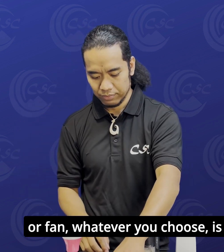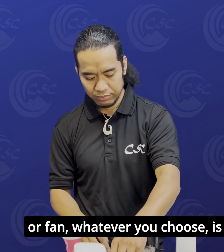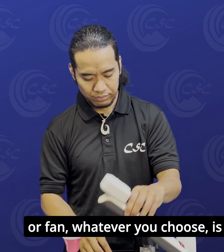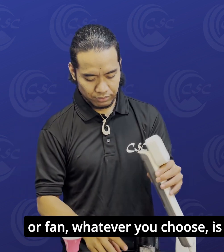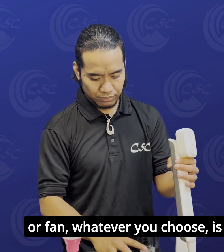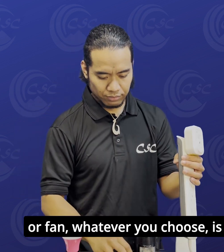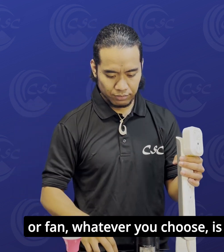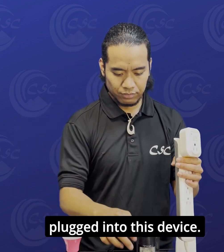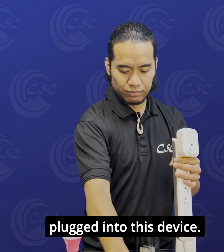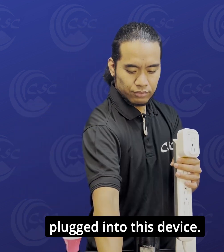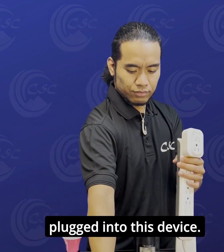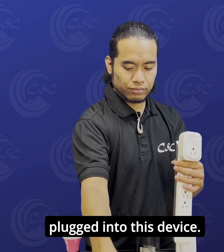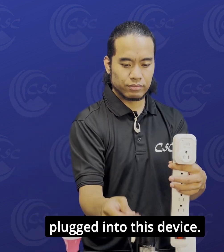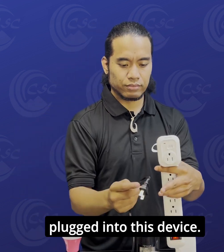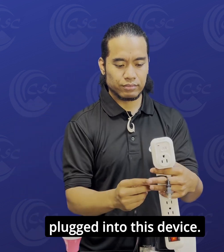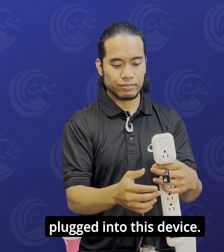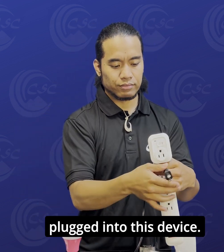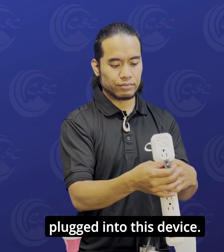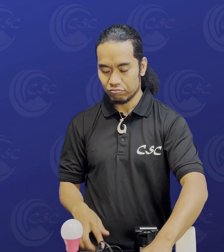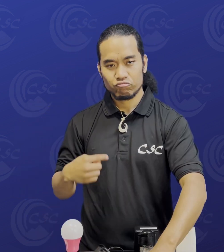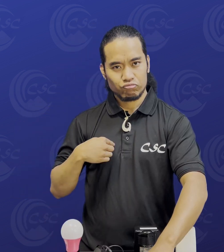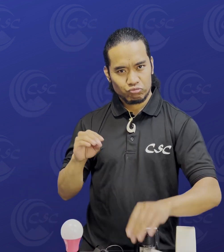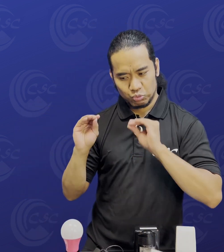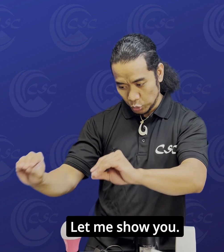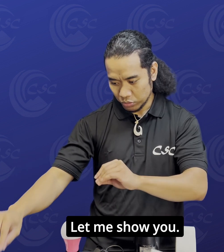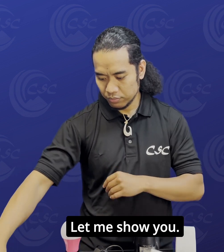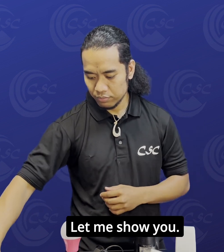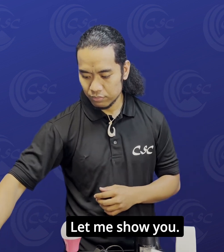whatever you choose, is plugged into this device. Let me show you.